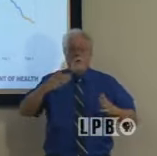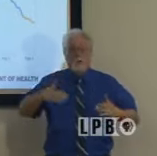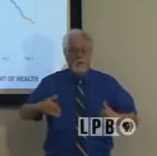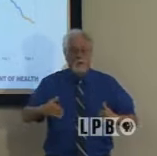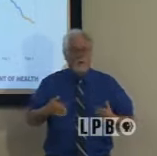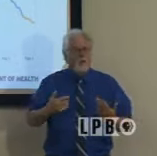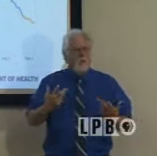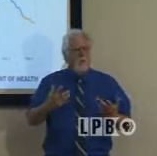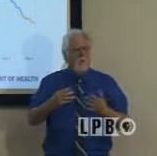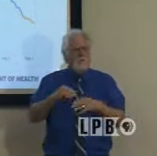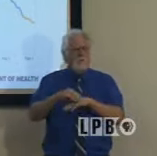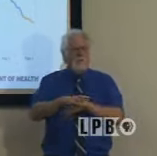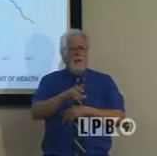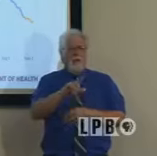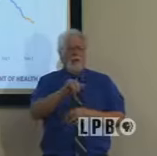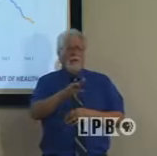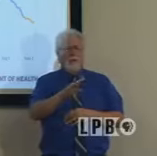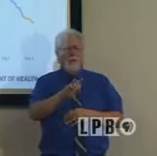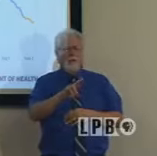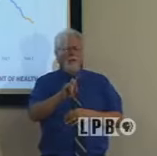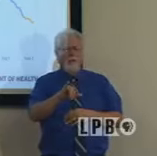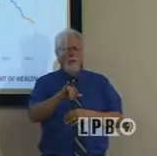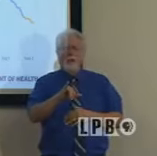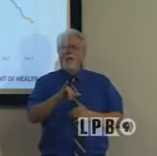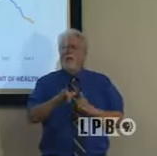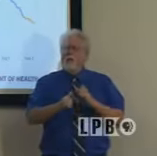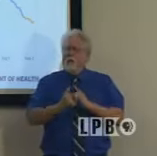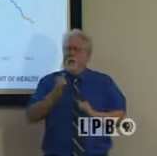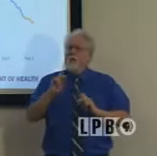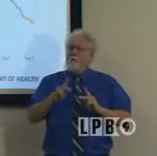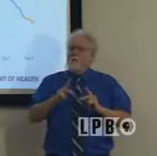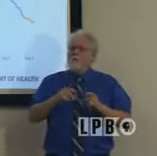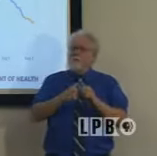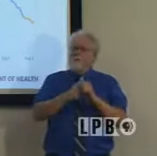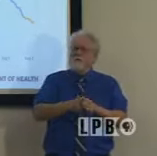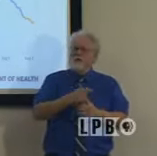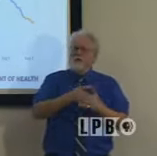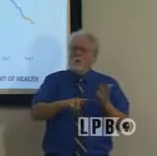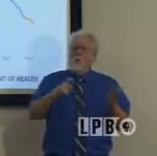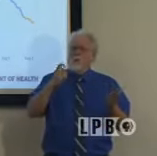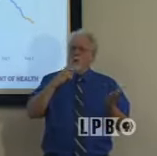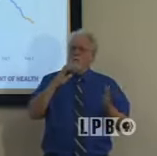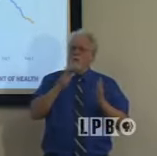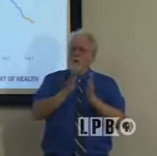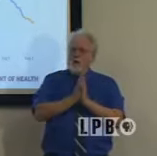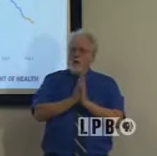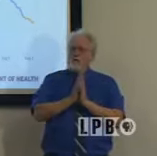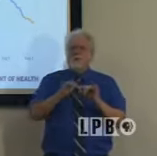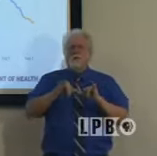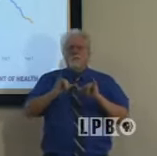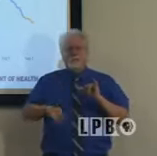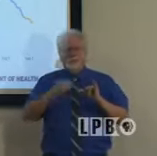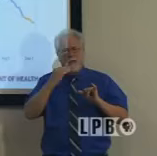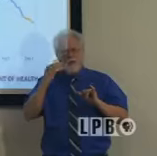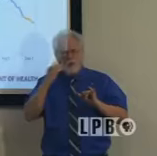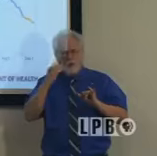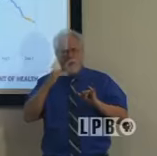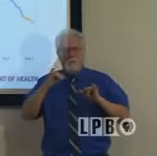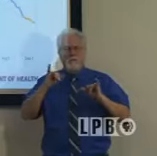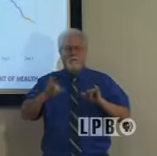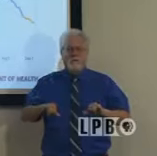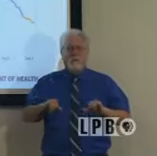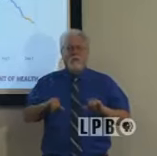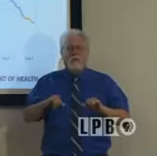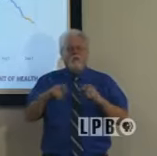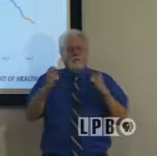is what was the impact of Labor Day? We know that by and large, people did as the Governor asked and stayed home, had a staycation, and celebrated